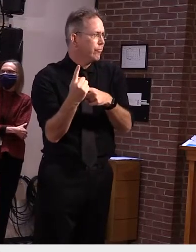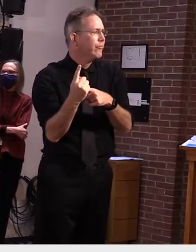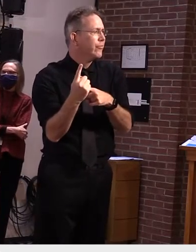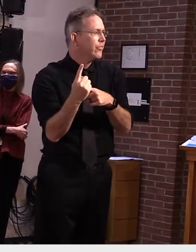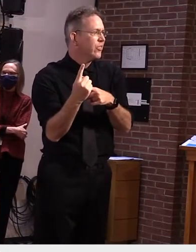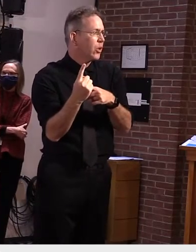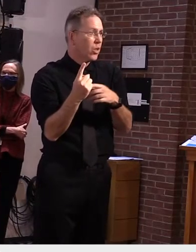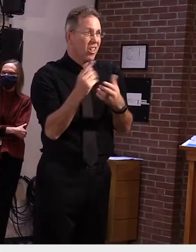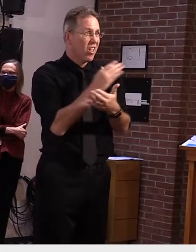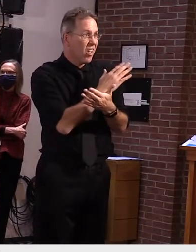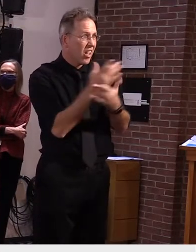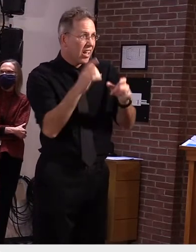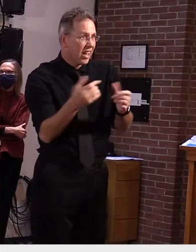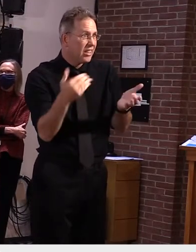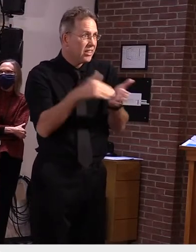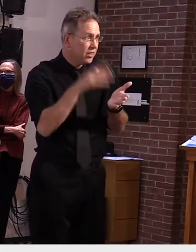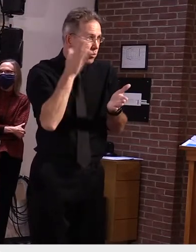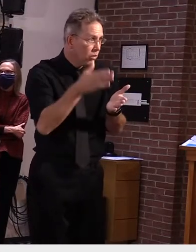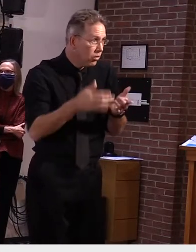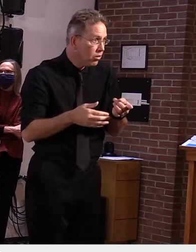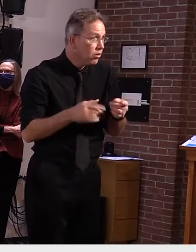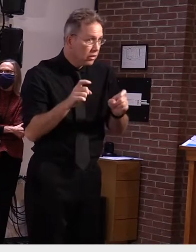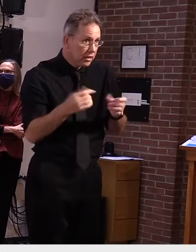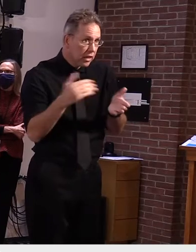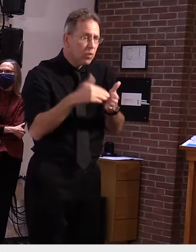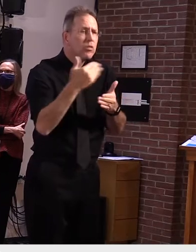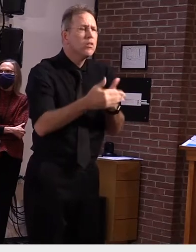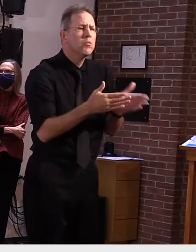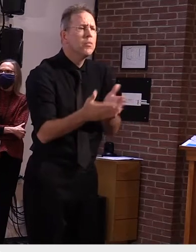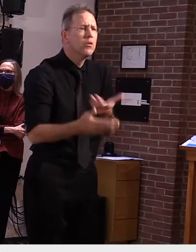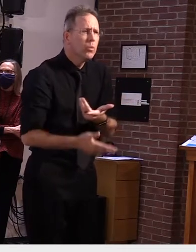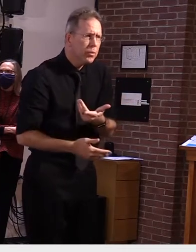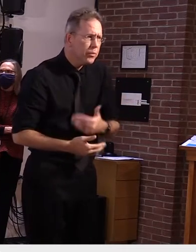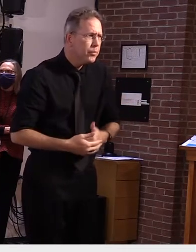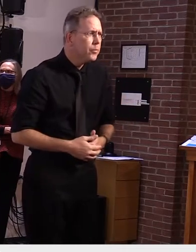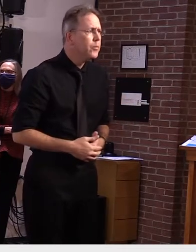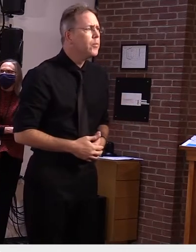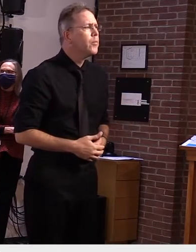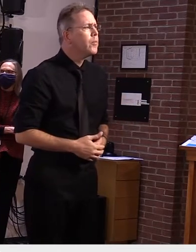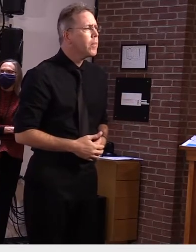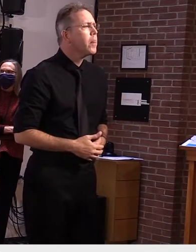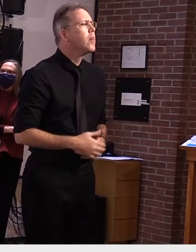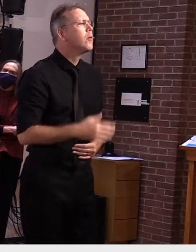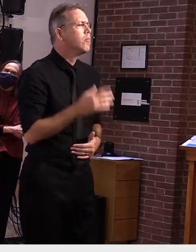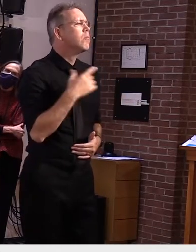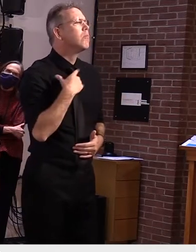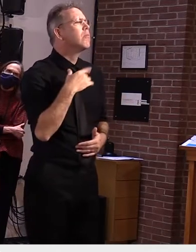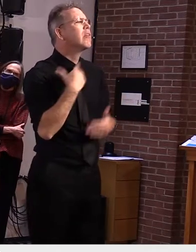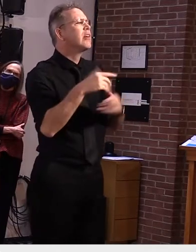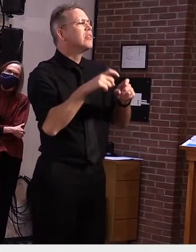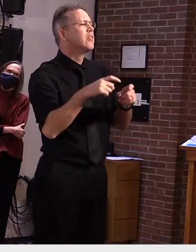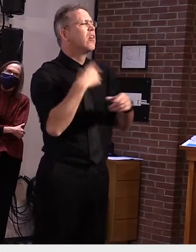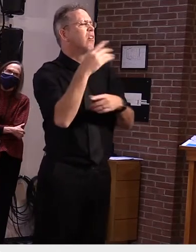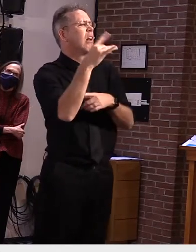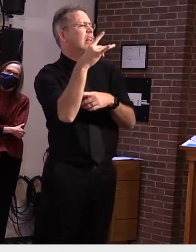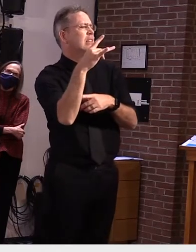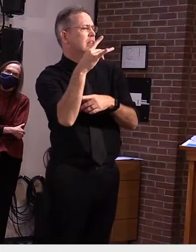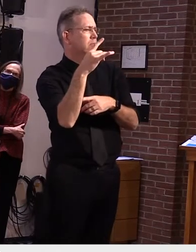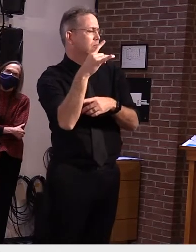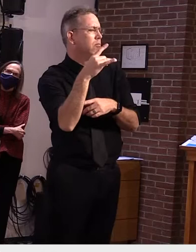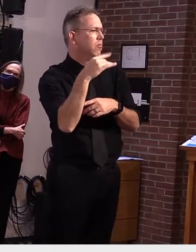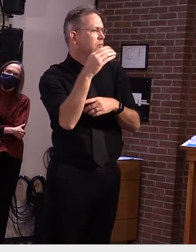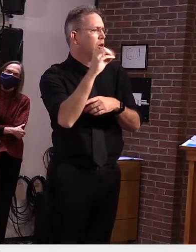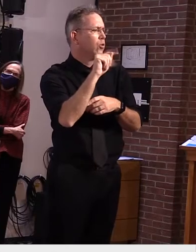well there'll be a next round of facility-wide testing on 1018 with the expected results at the lab at